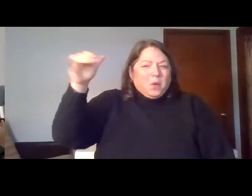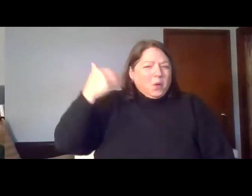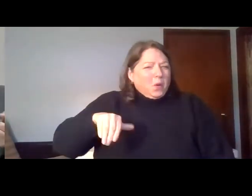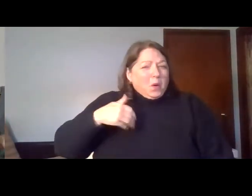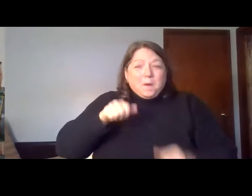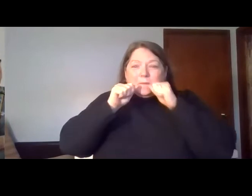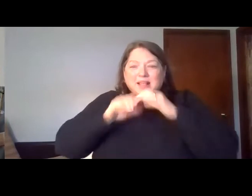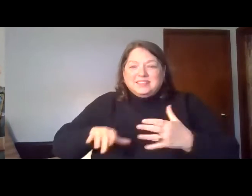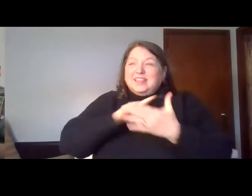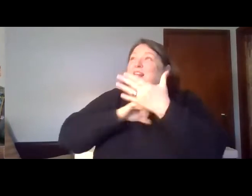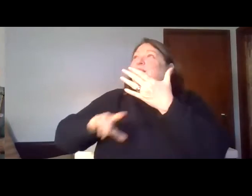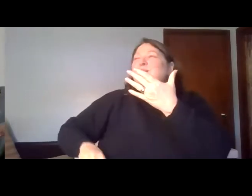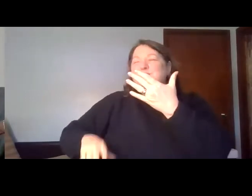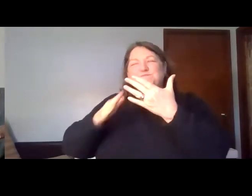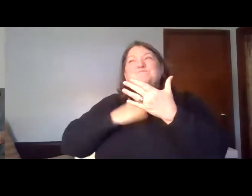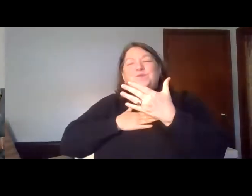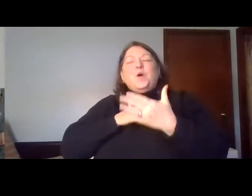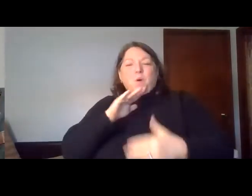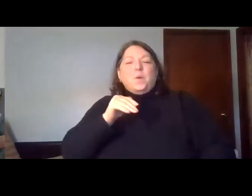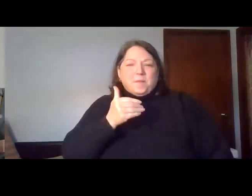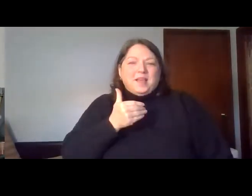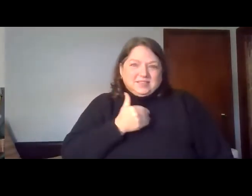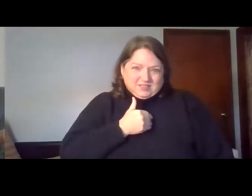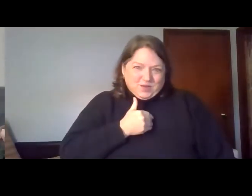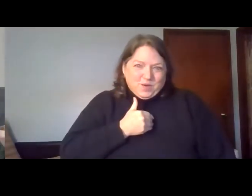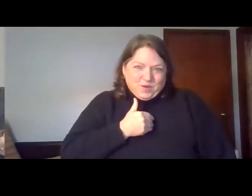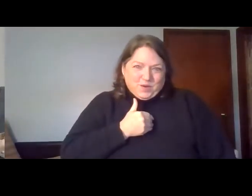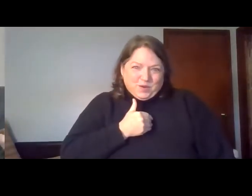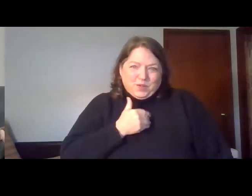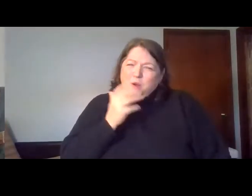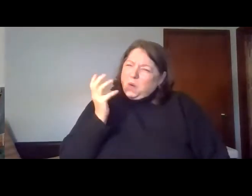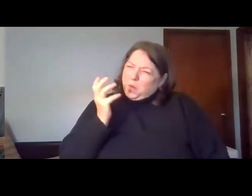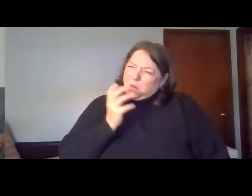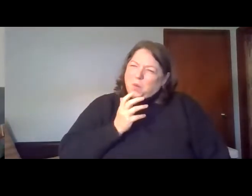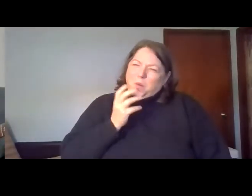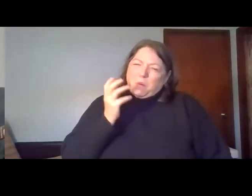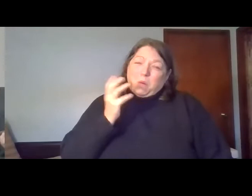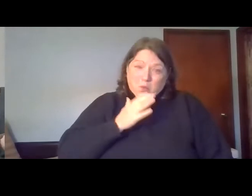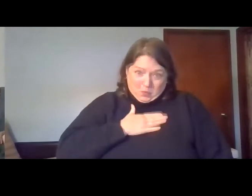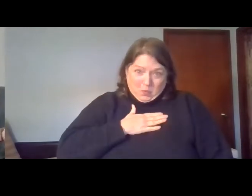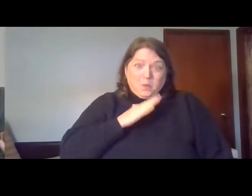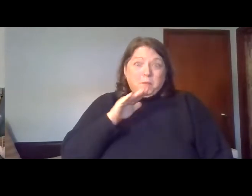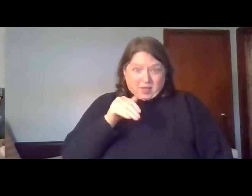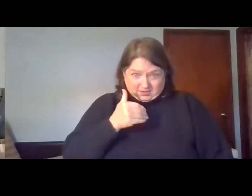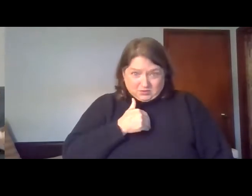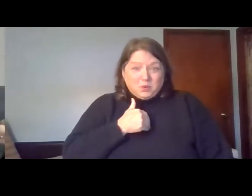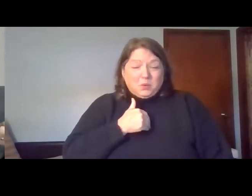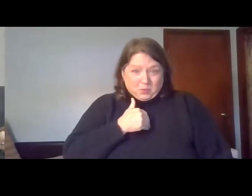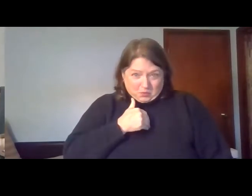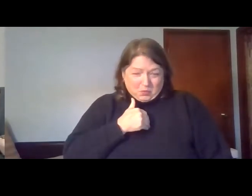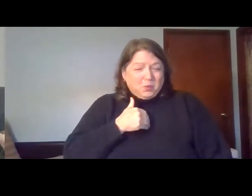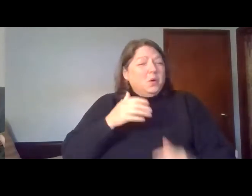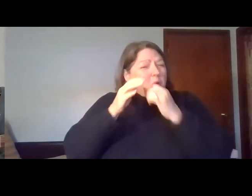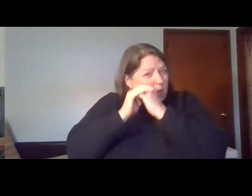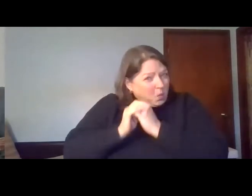Sing like never before, O my soul,